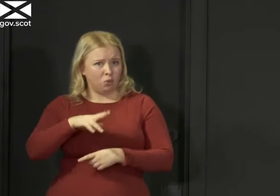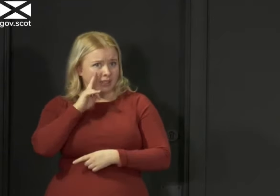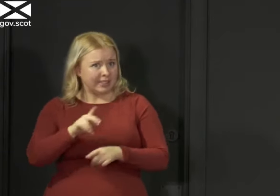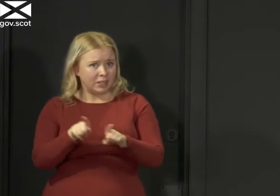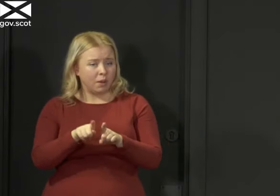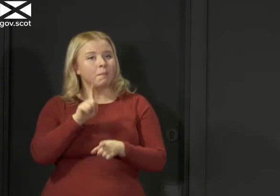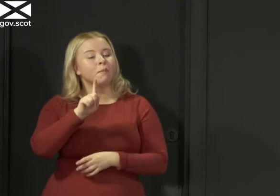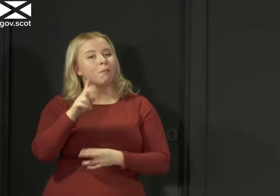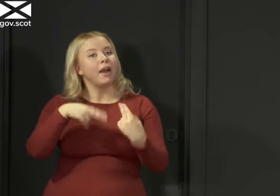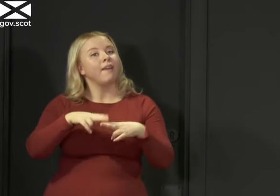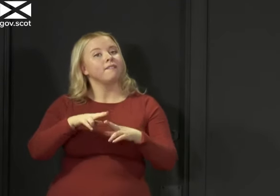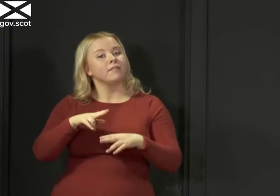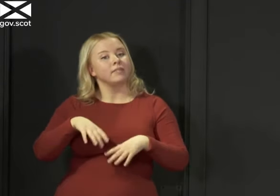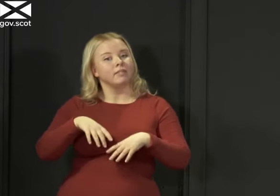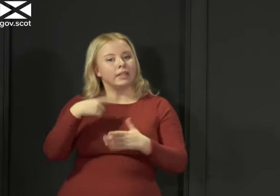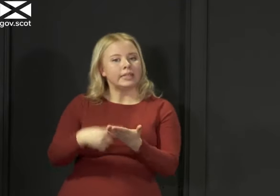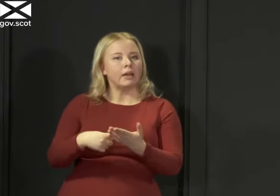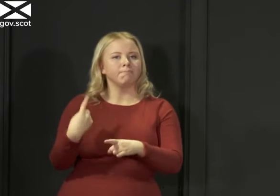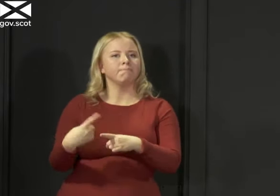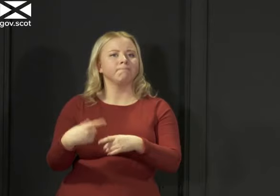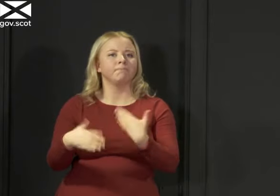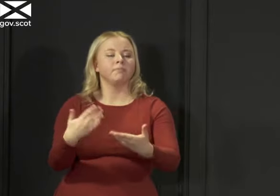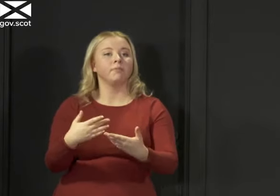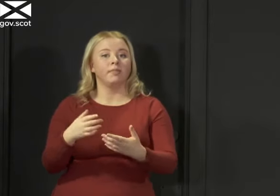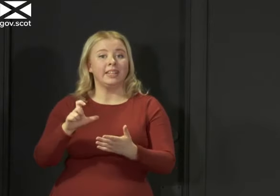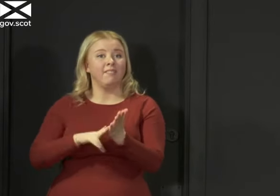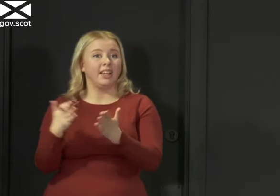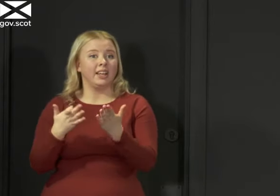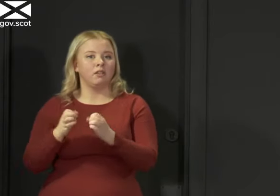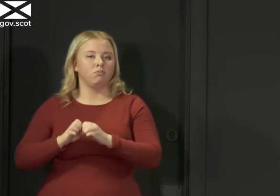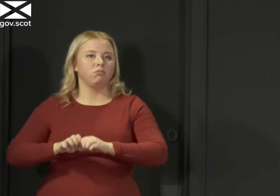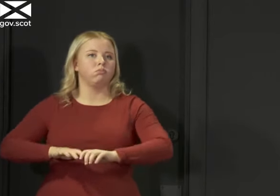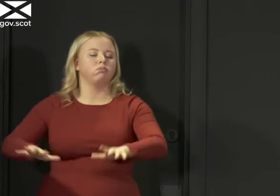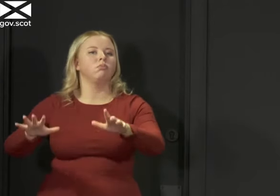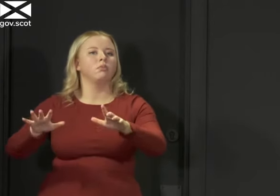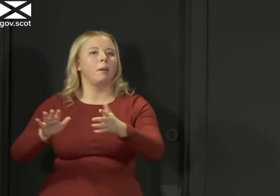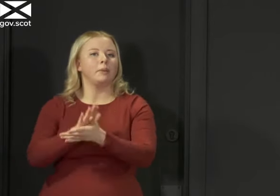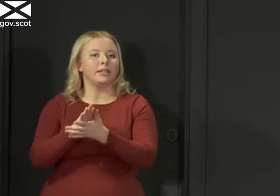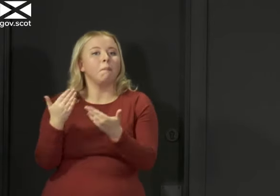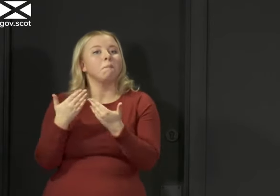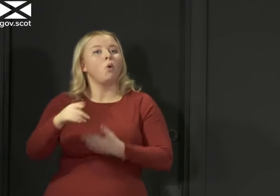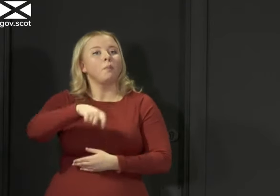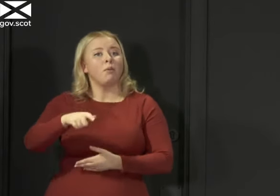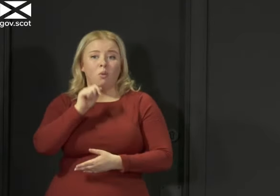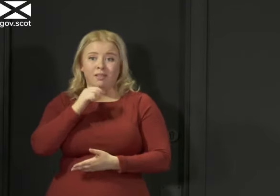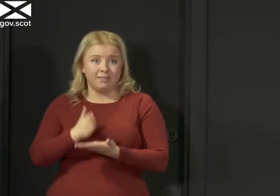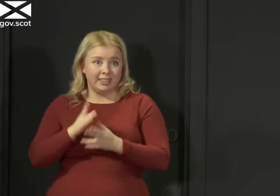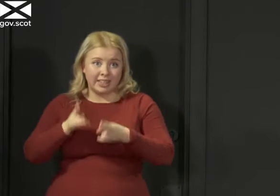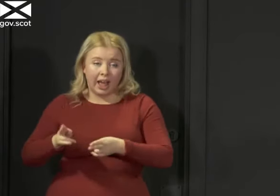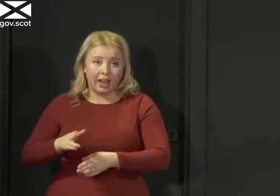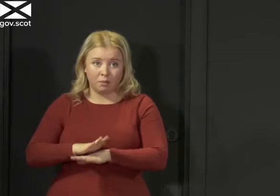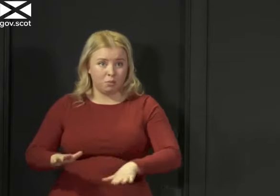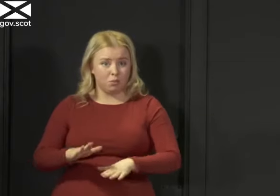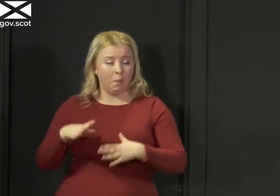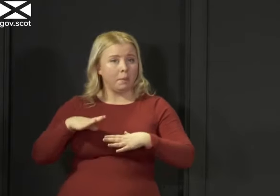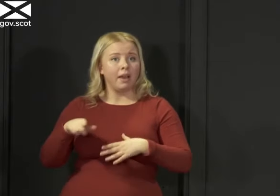anybody but if we do things too quickly and this virus takes off again not only will more people die unnecessarily which I'm not prepared